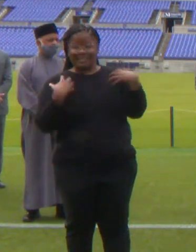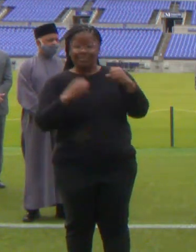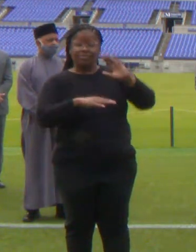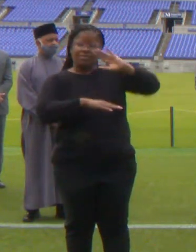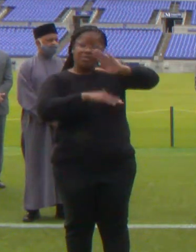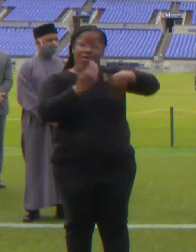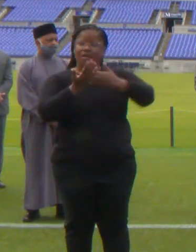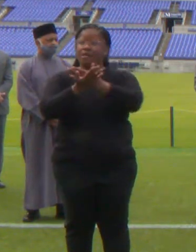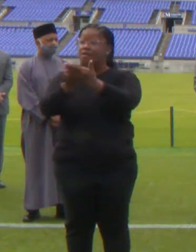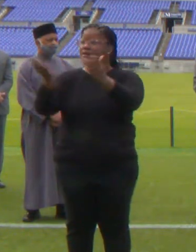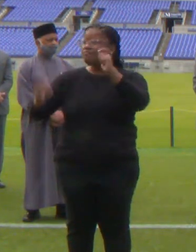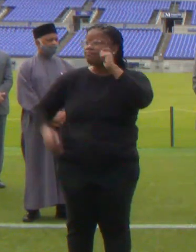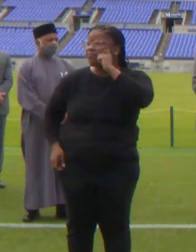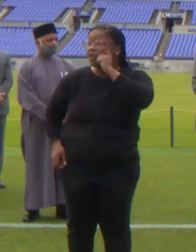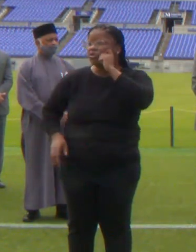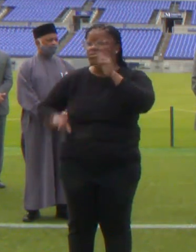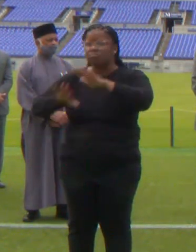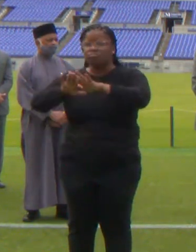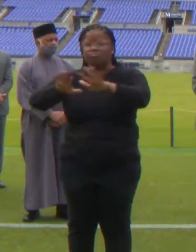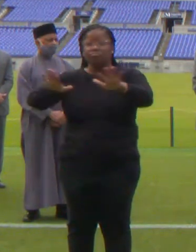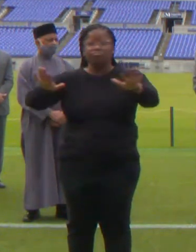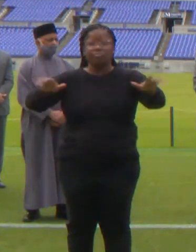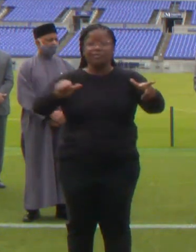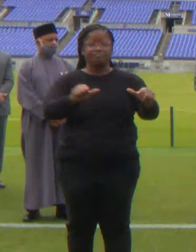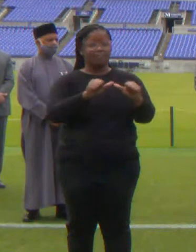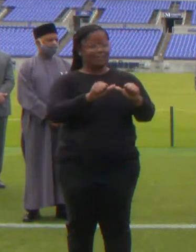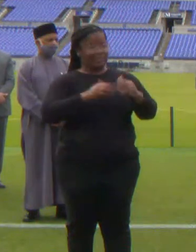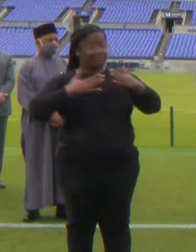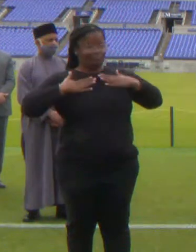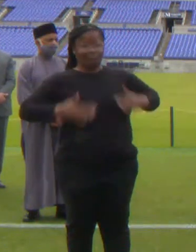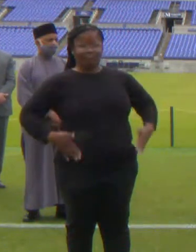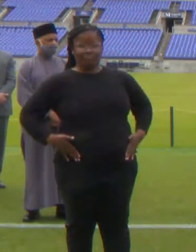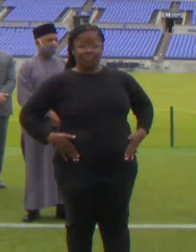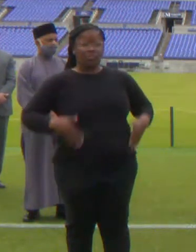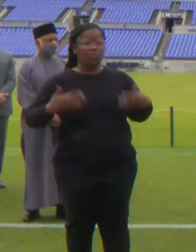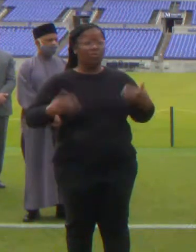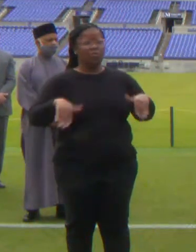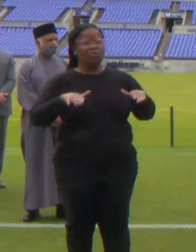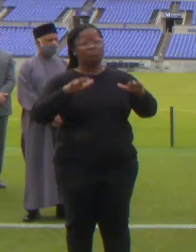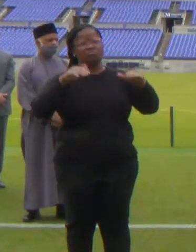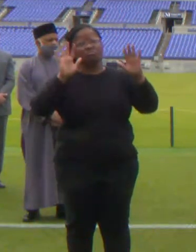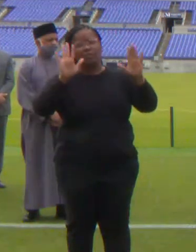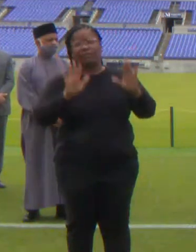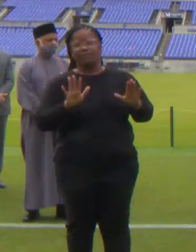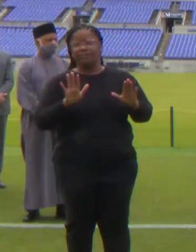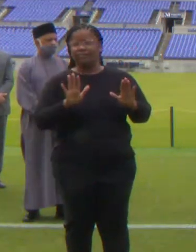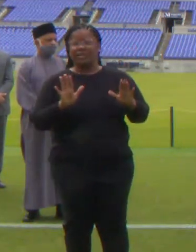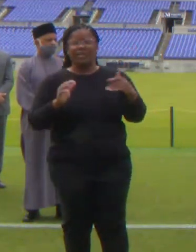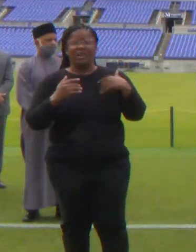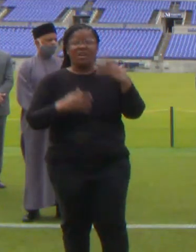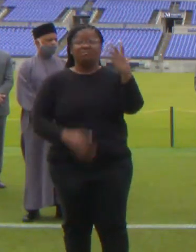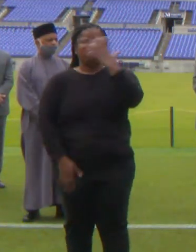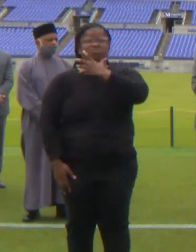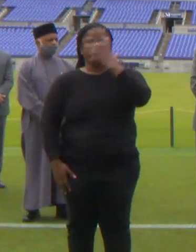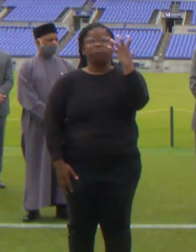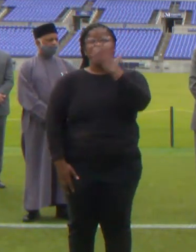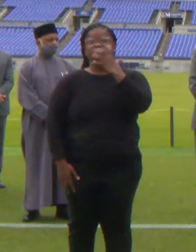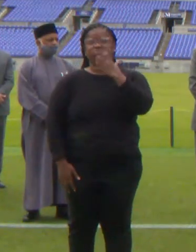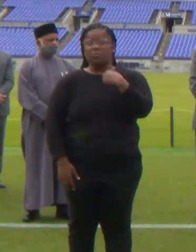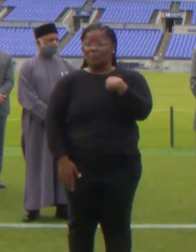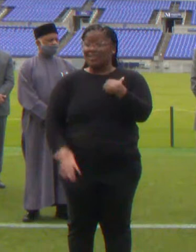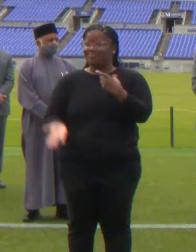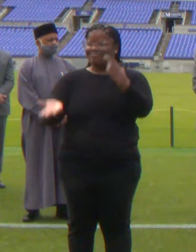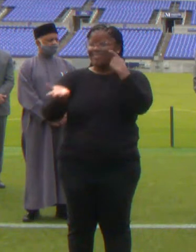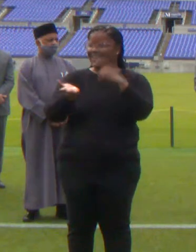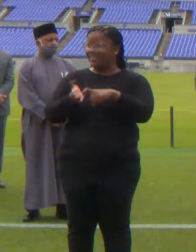sustaining our bodies in wondrous ways. It is fitting that we gather to mark this sacred moment only